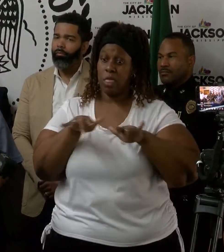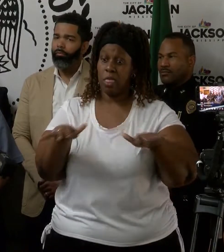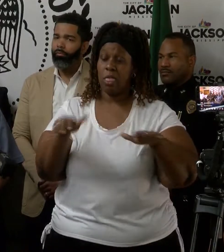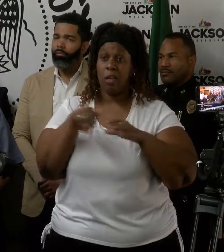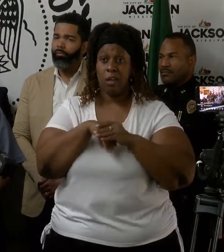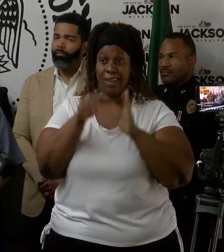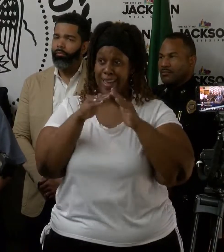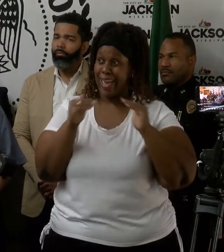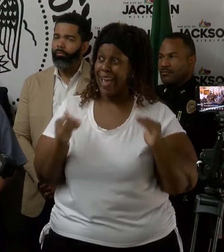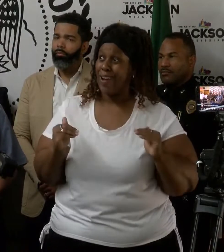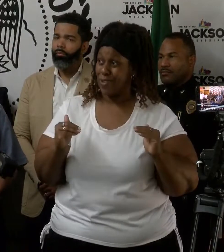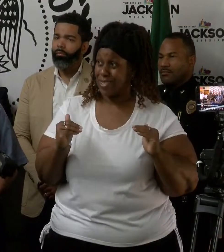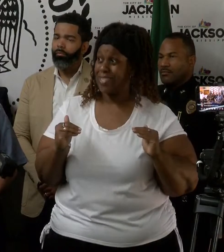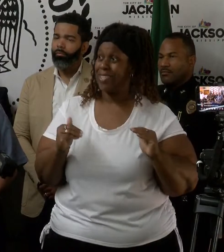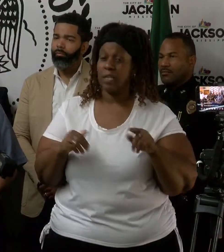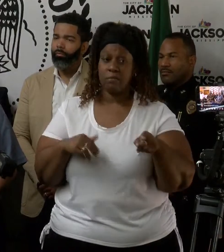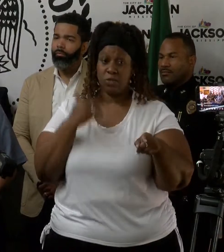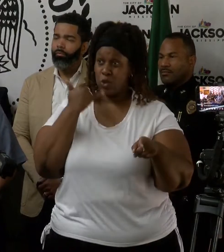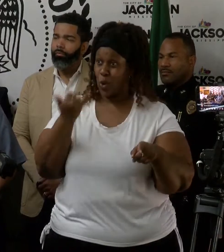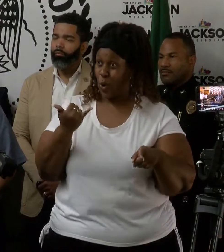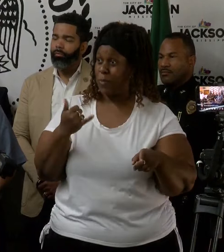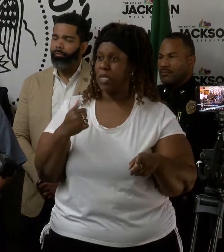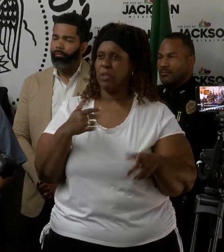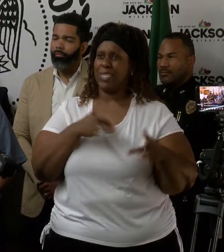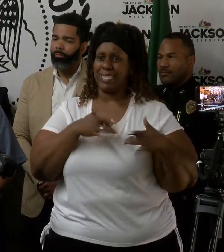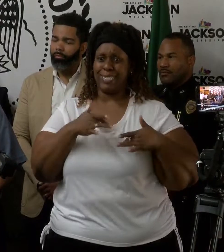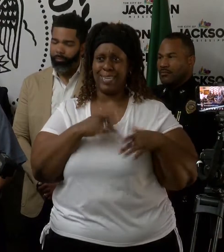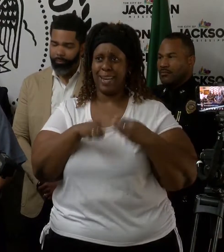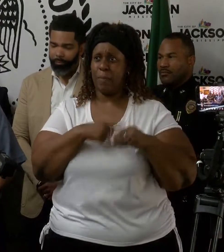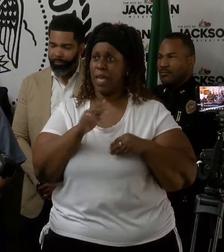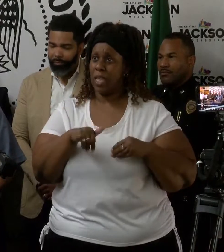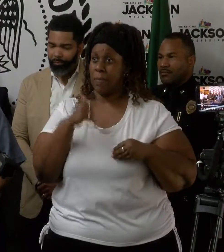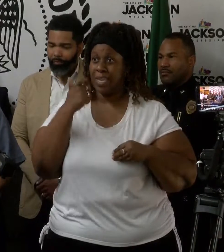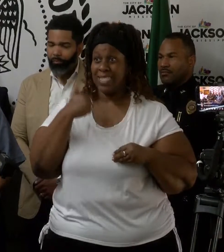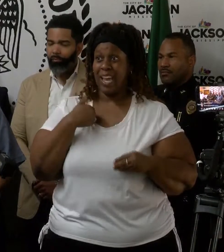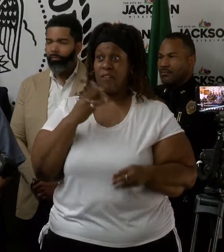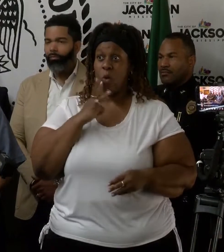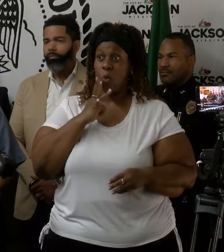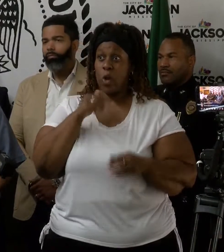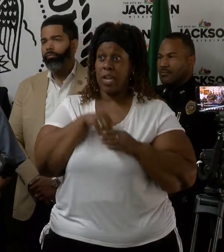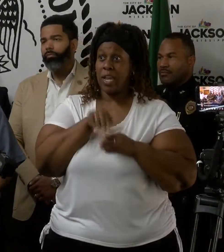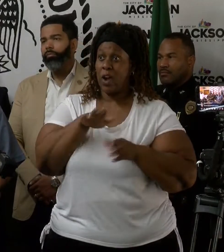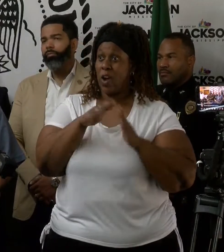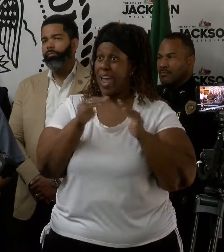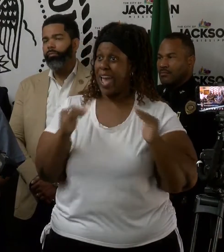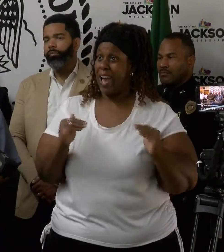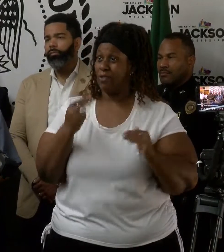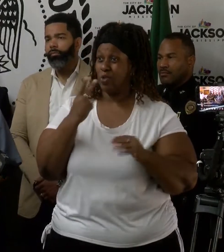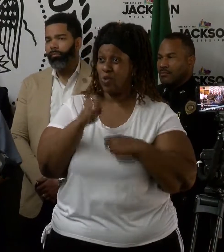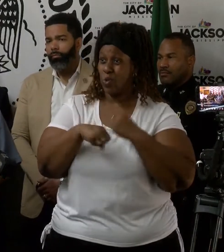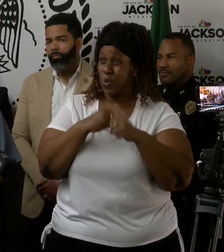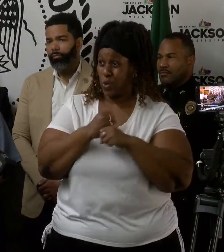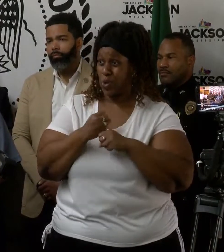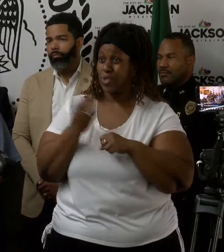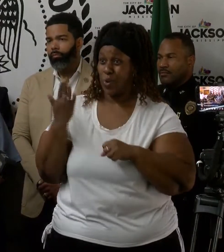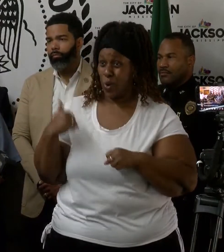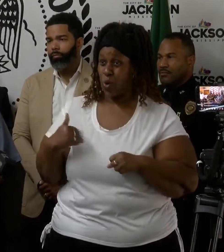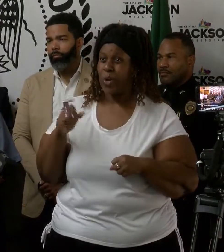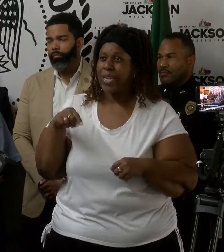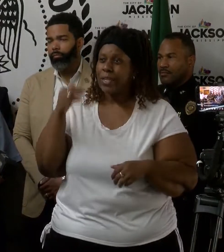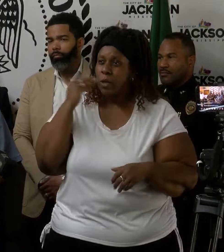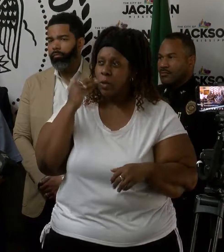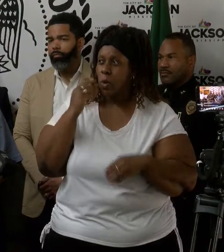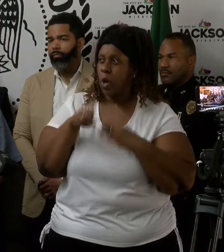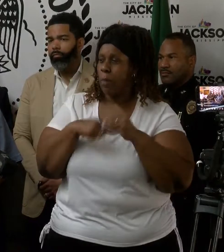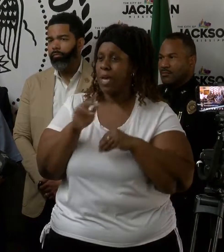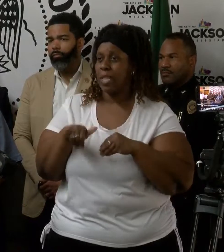Ms. Lowe called me, and she was very concerned about it because she got water in her house two years ago. Things like that we need to be aware of, and we